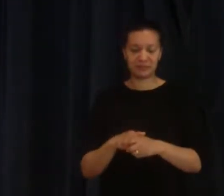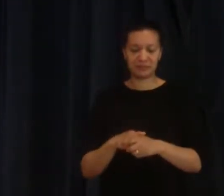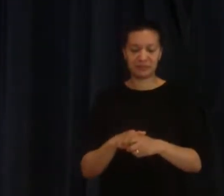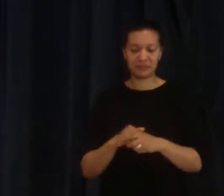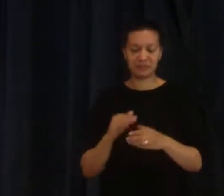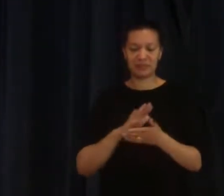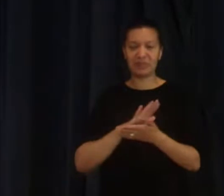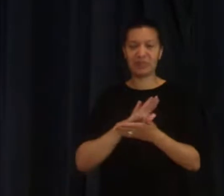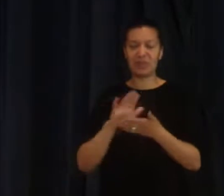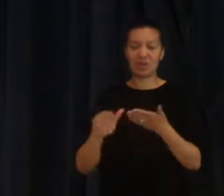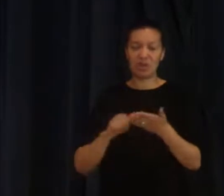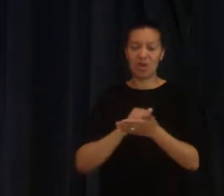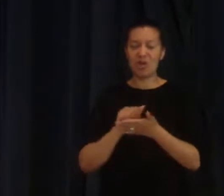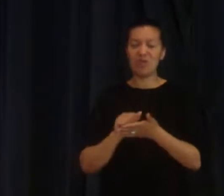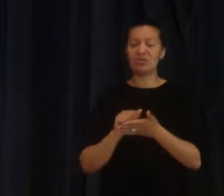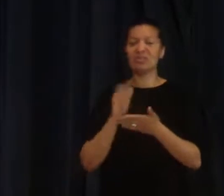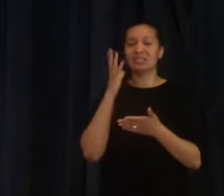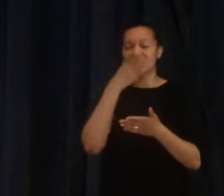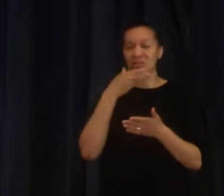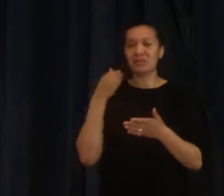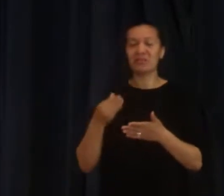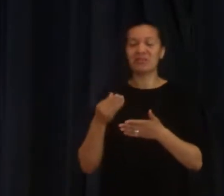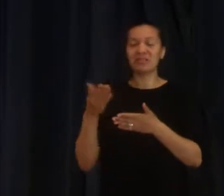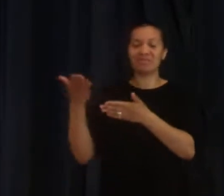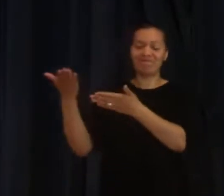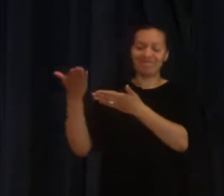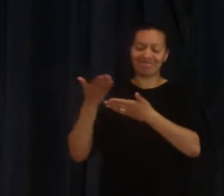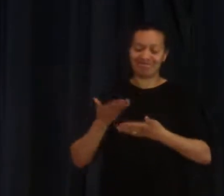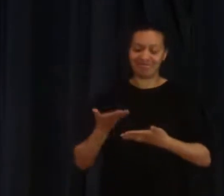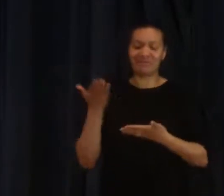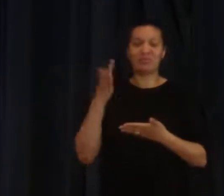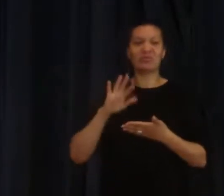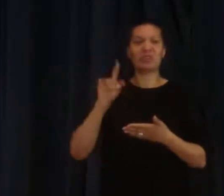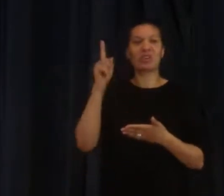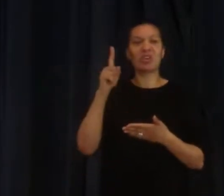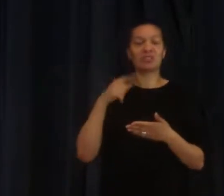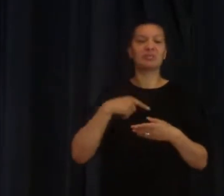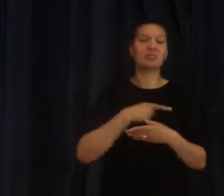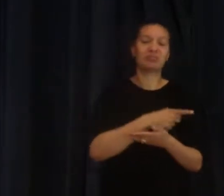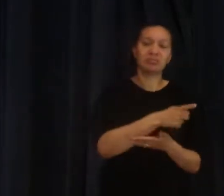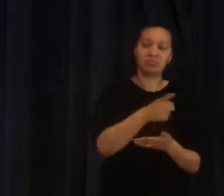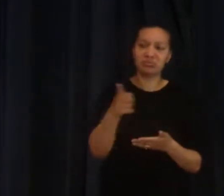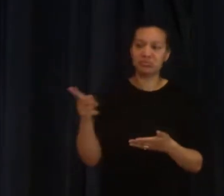the Holy Spirit is a gift from God to each one of us